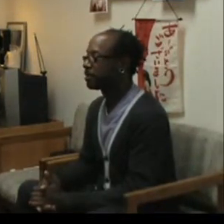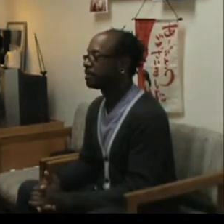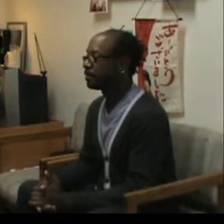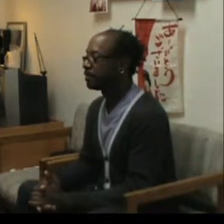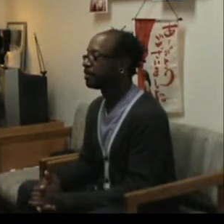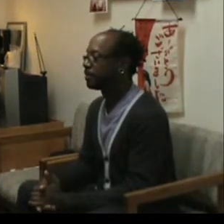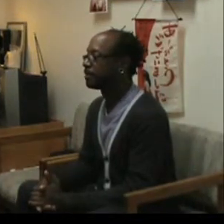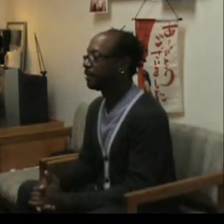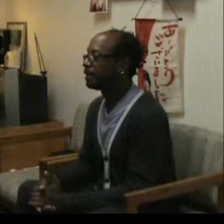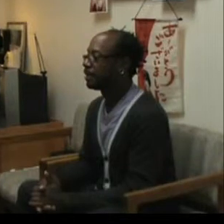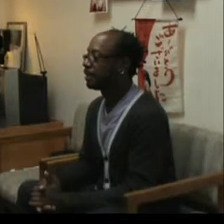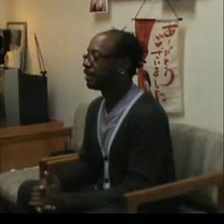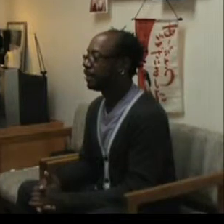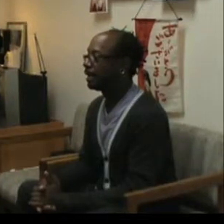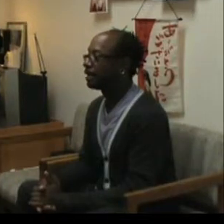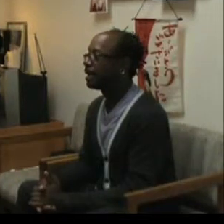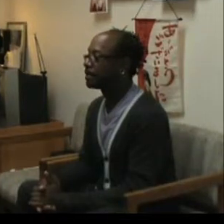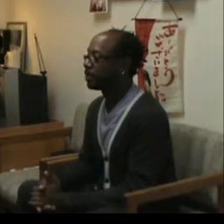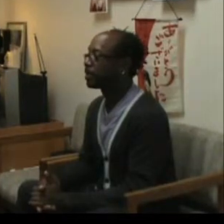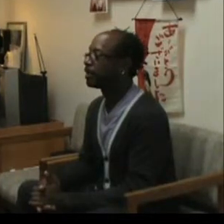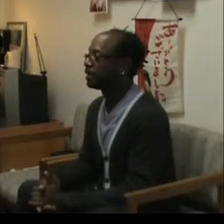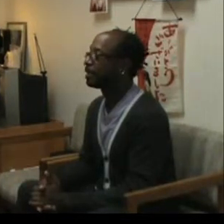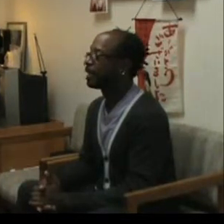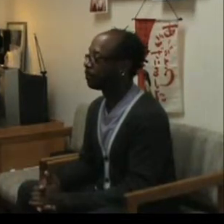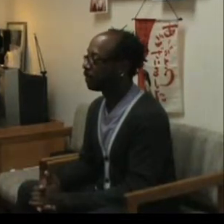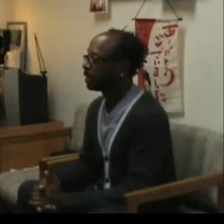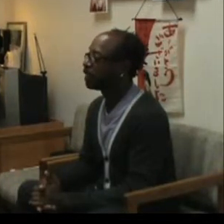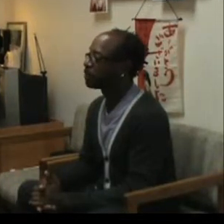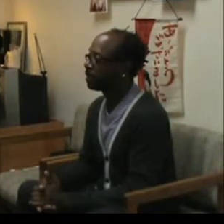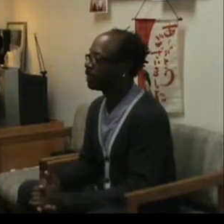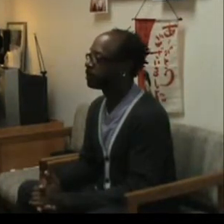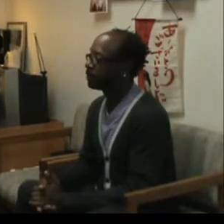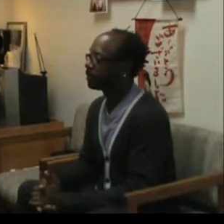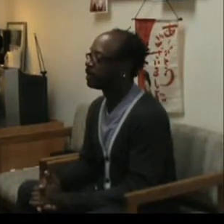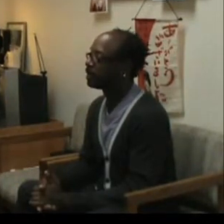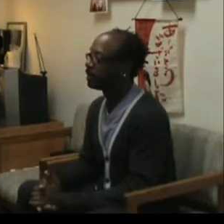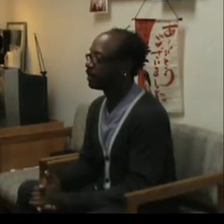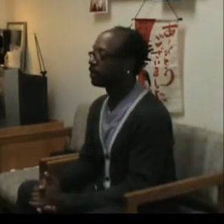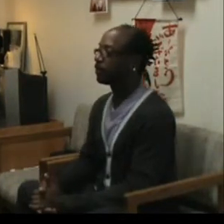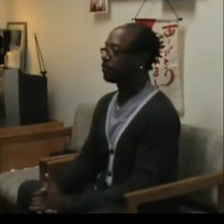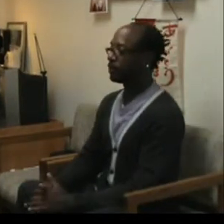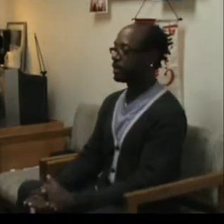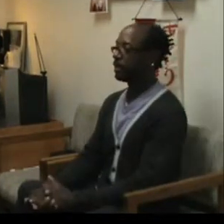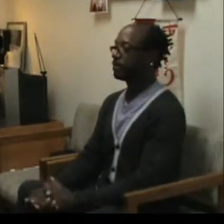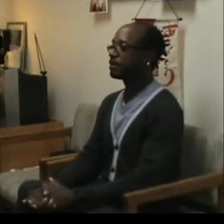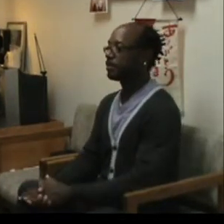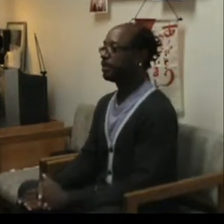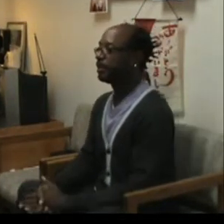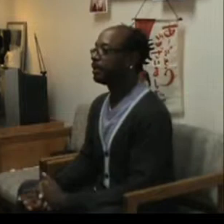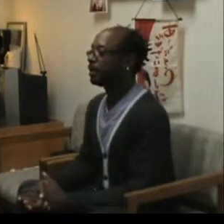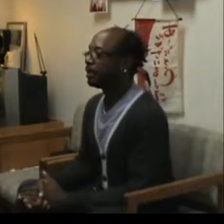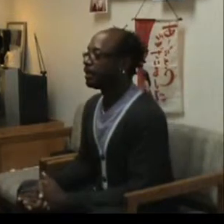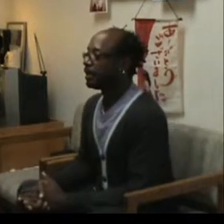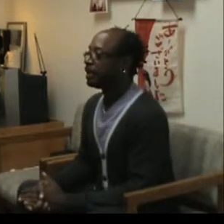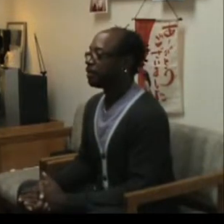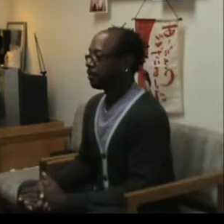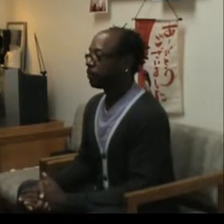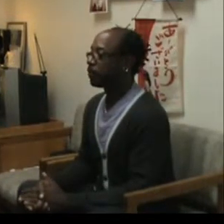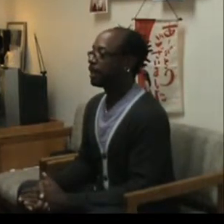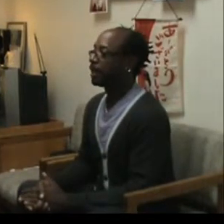and I saw that it really helped me after, you know, going a few times. But before then,